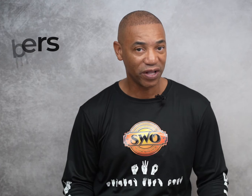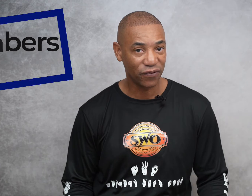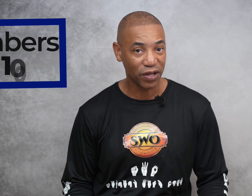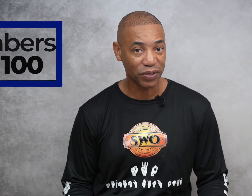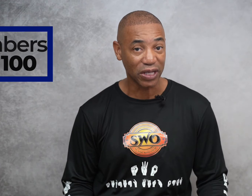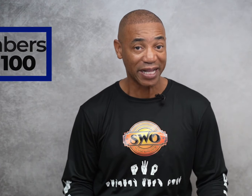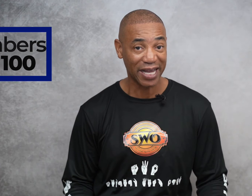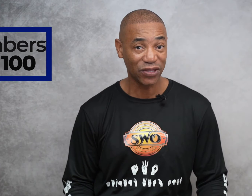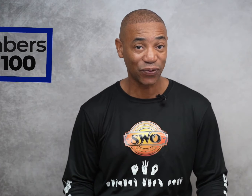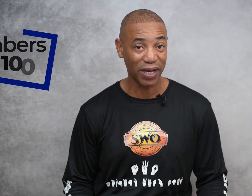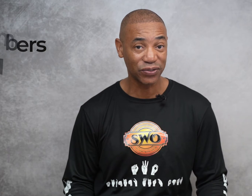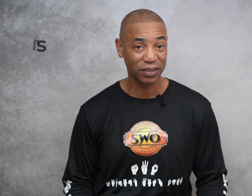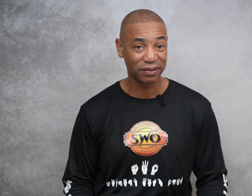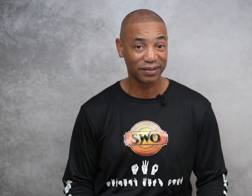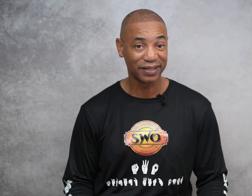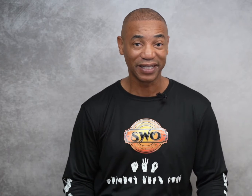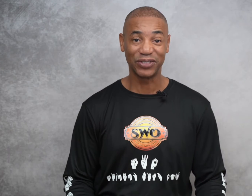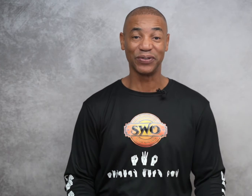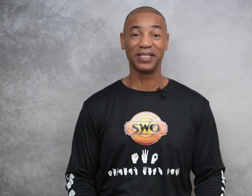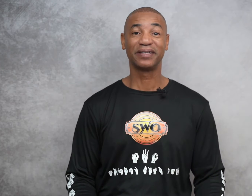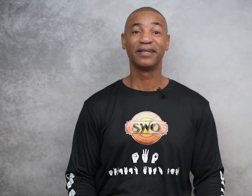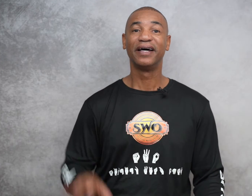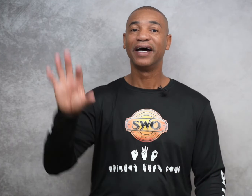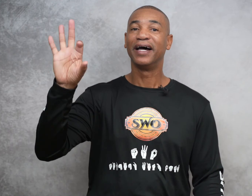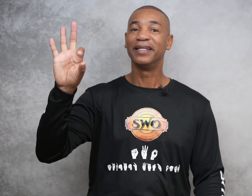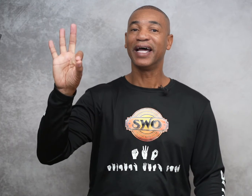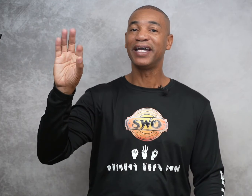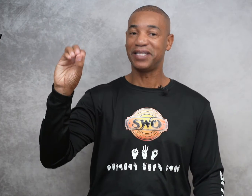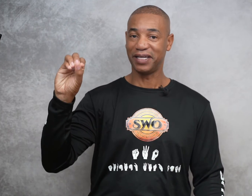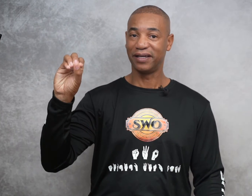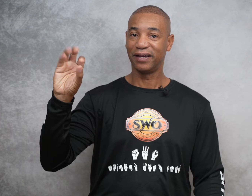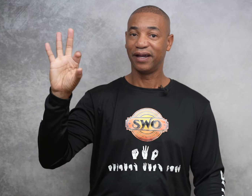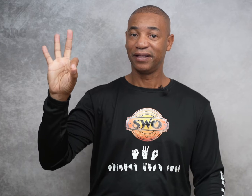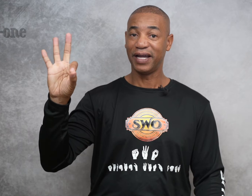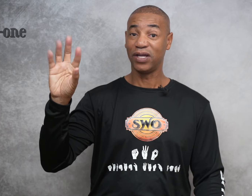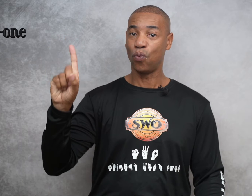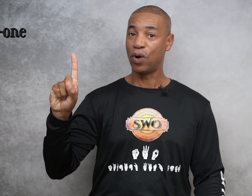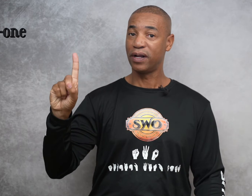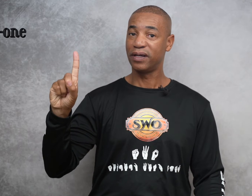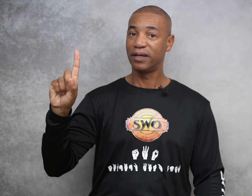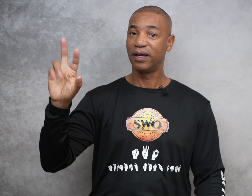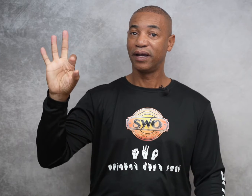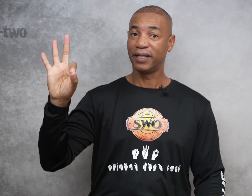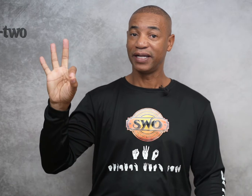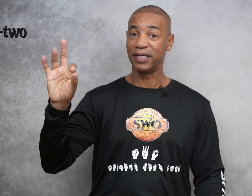ready for numbers 90 through 100? Let's do this. 90, 90, 90, 91, 92,